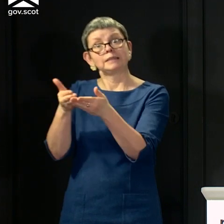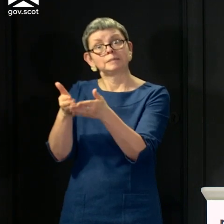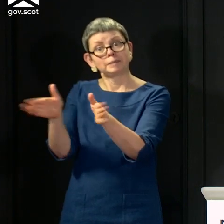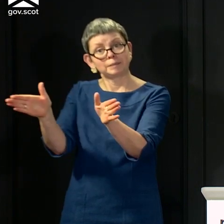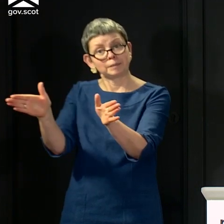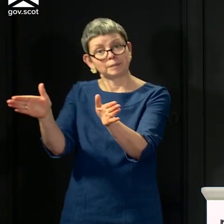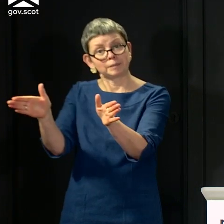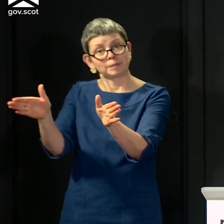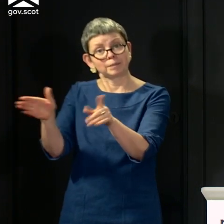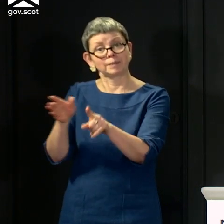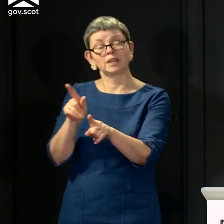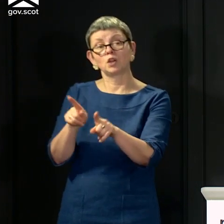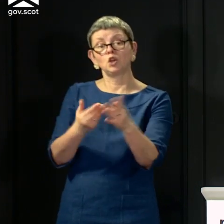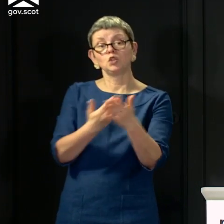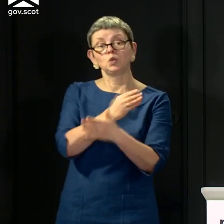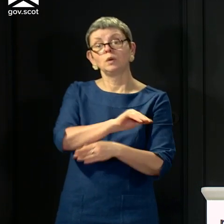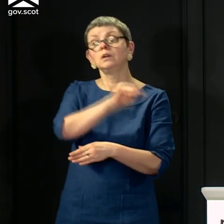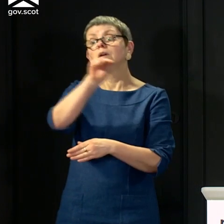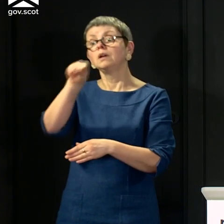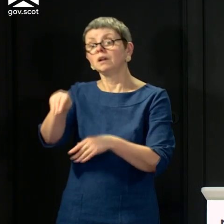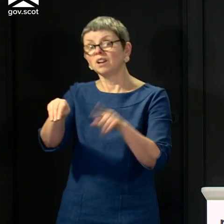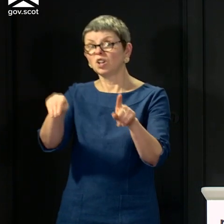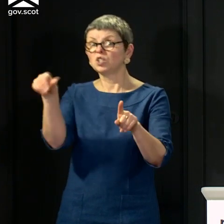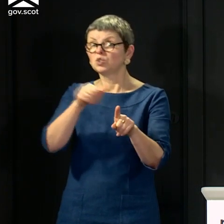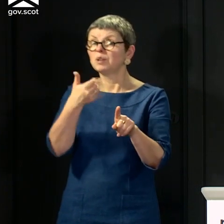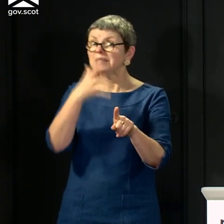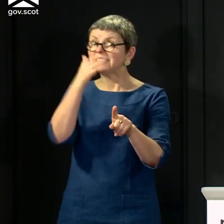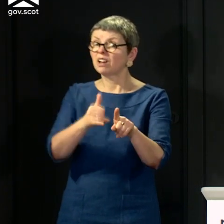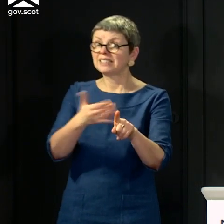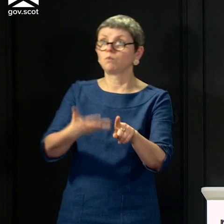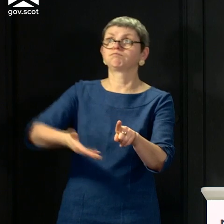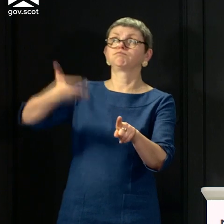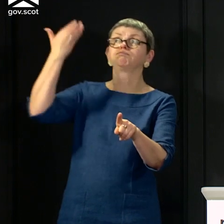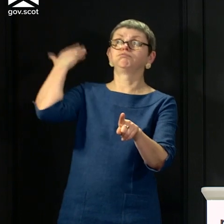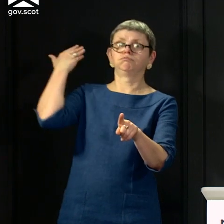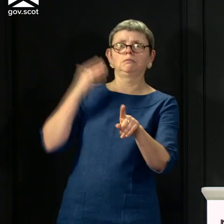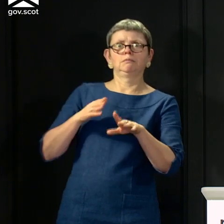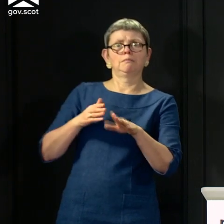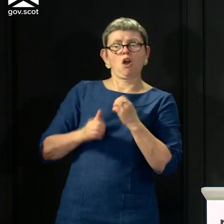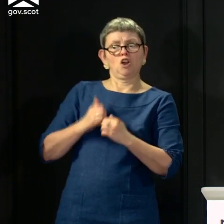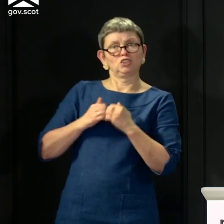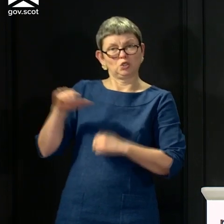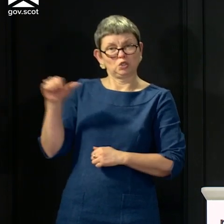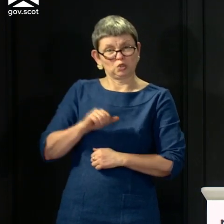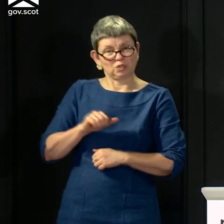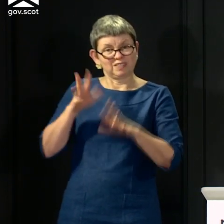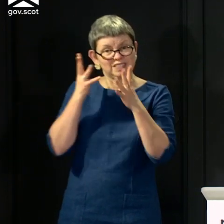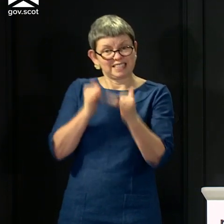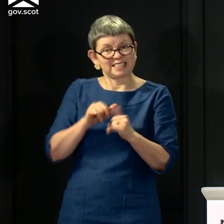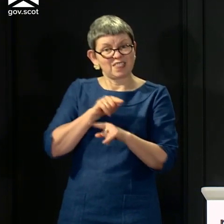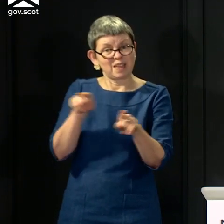pandemic? And would that have helped prevent the surge in care home deaths and the spread that we have seen? As I've said